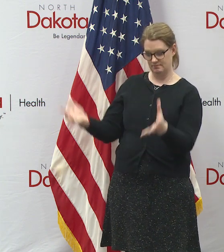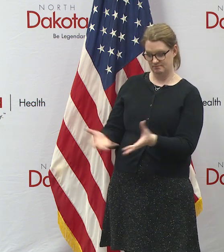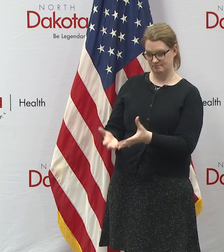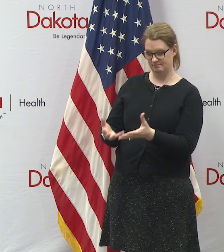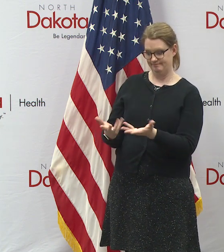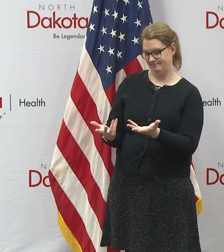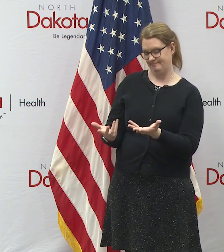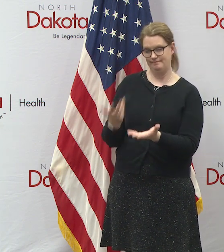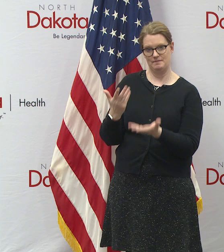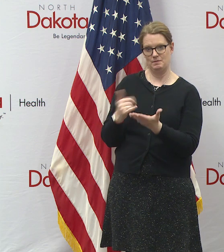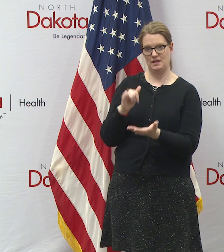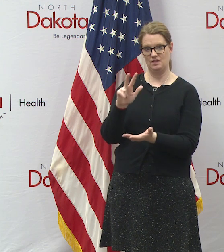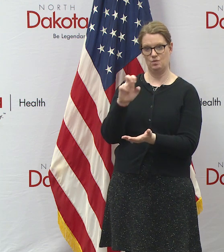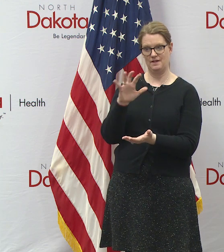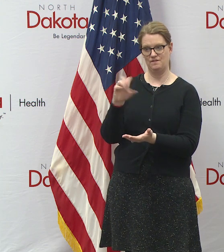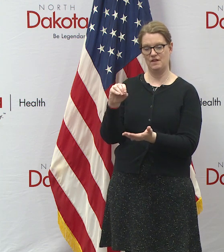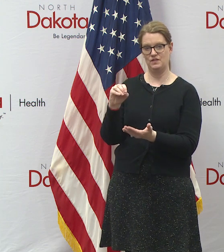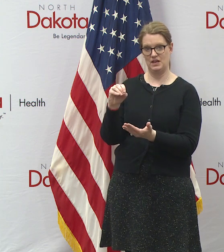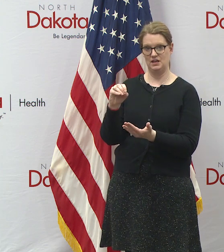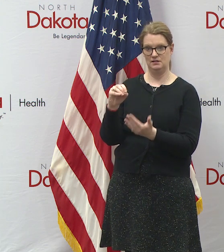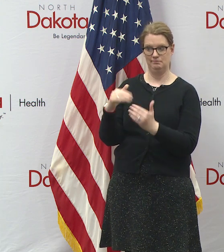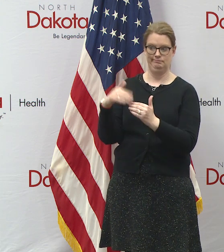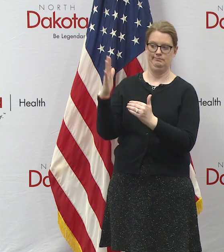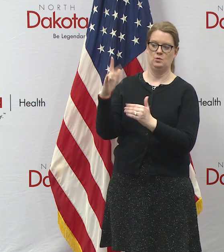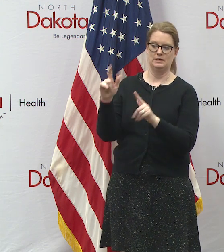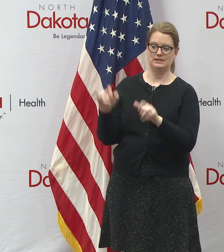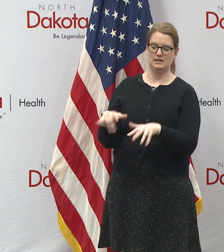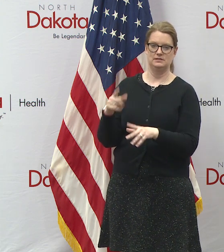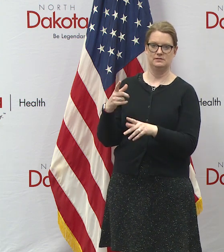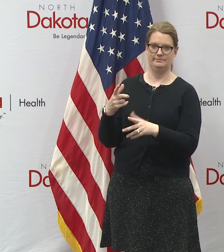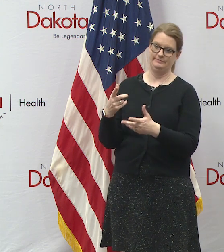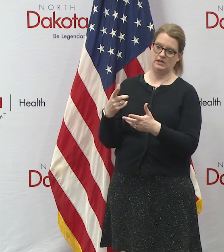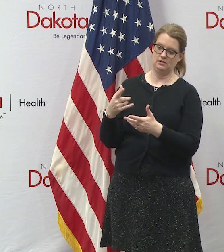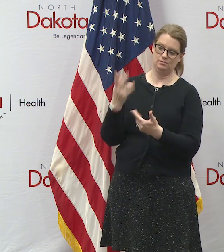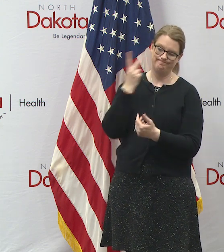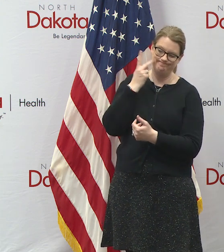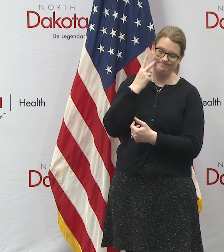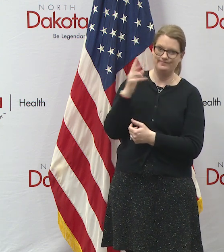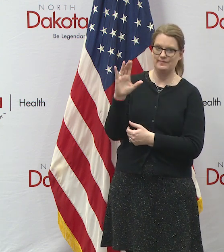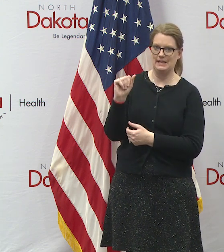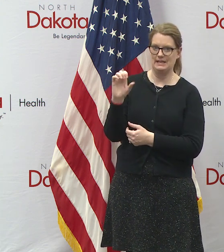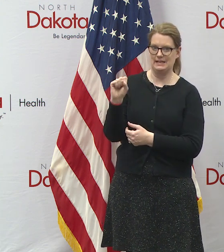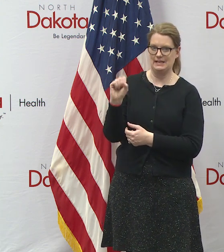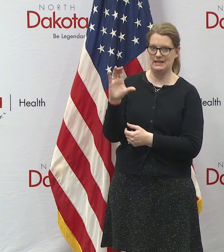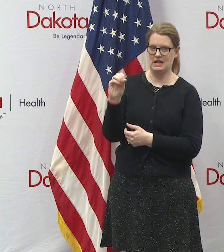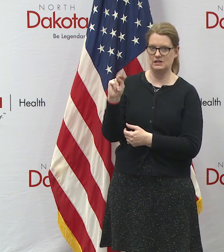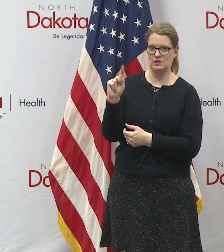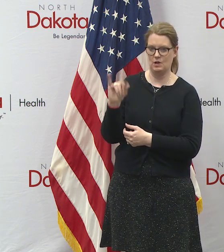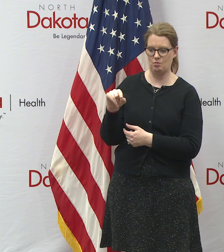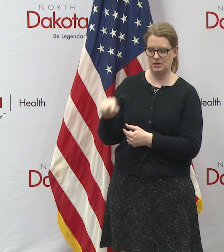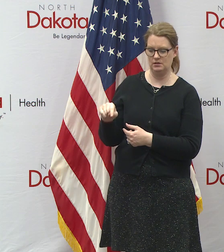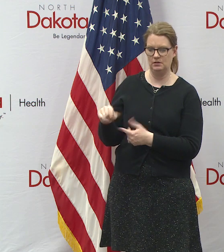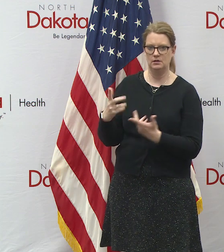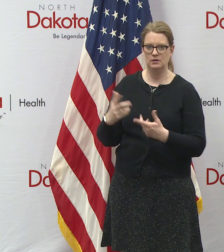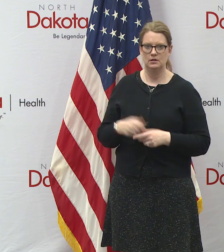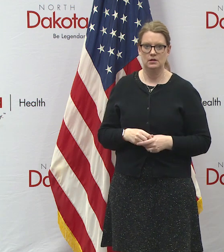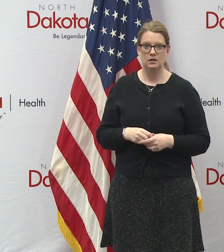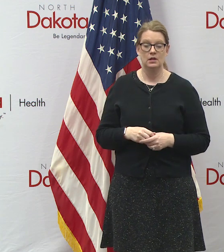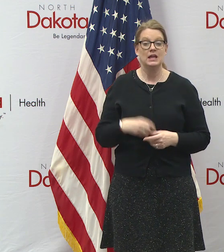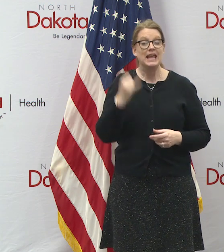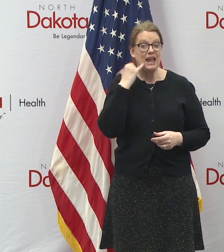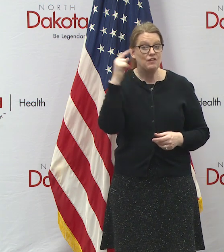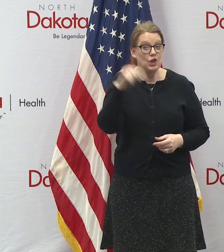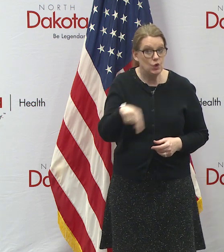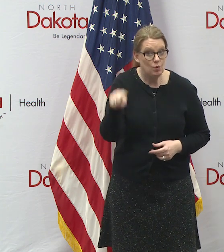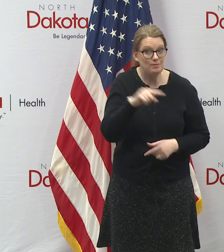of as many as 350 or more tests pending in cast county again i would just say as i said at beginning if you are someone